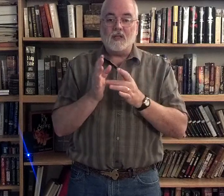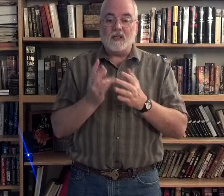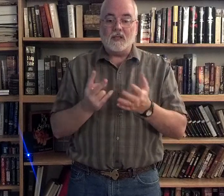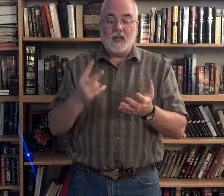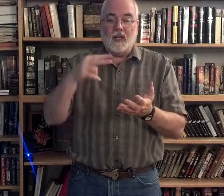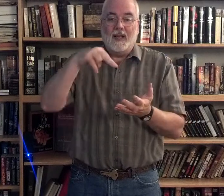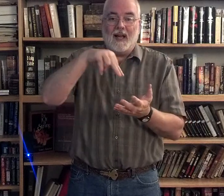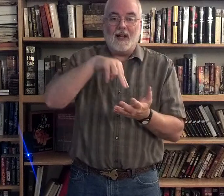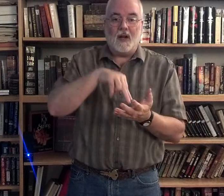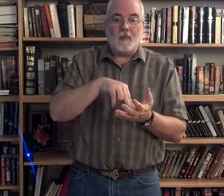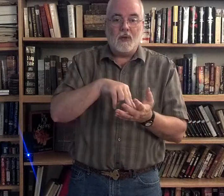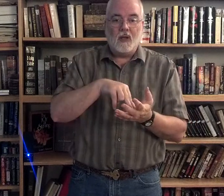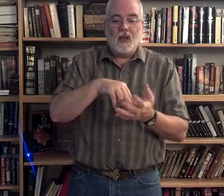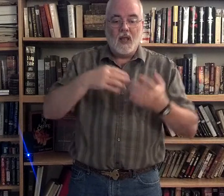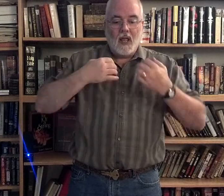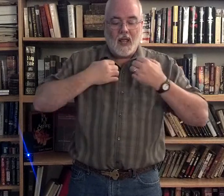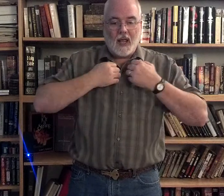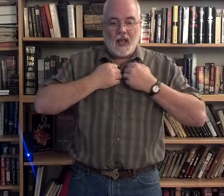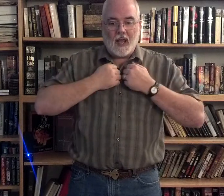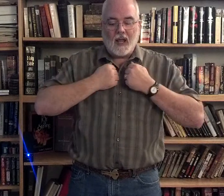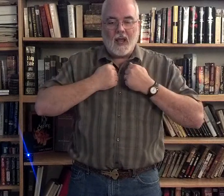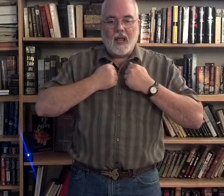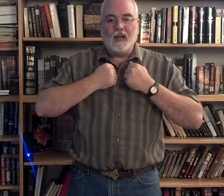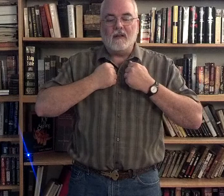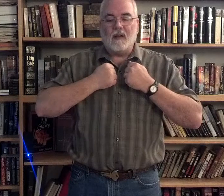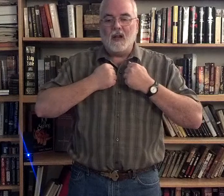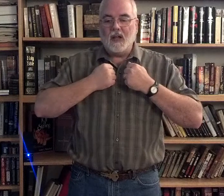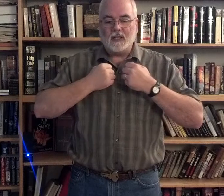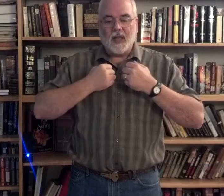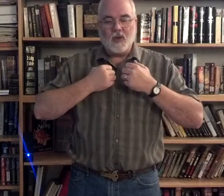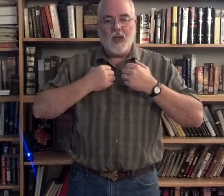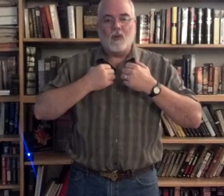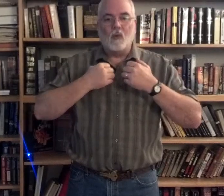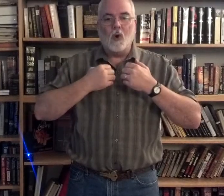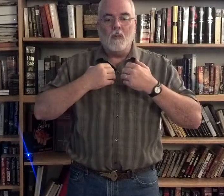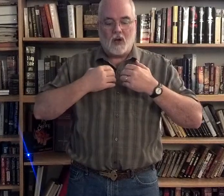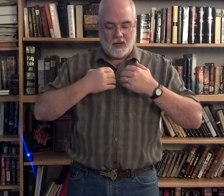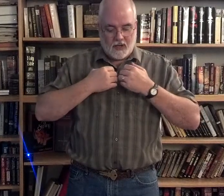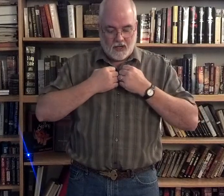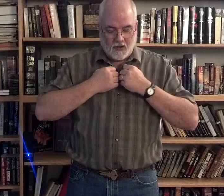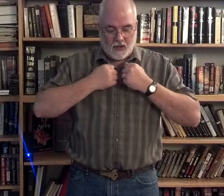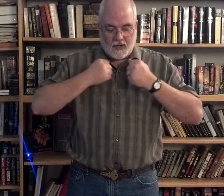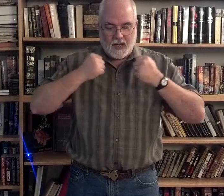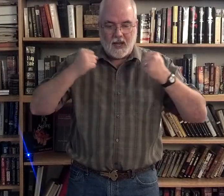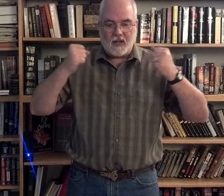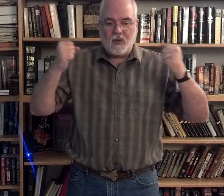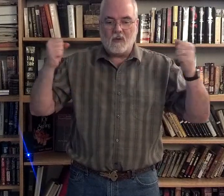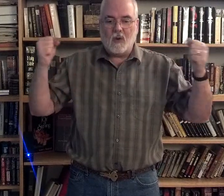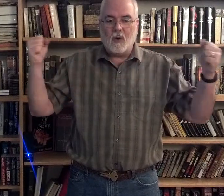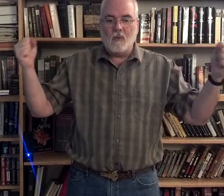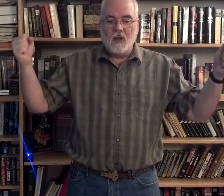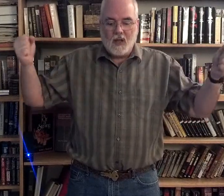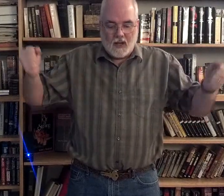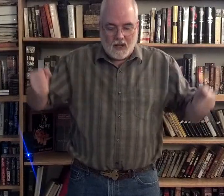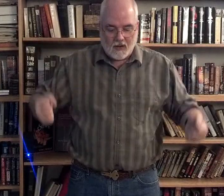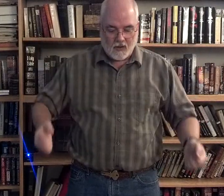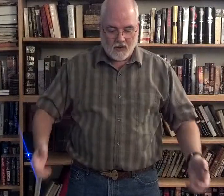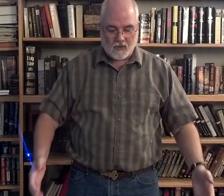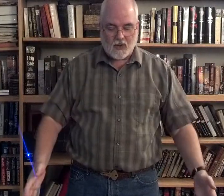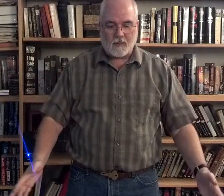got up, and it's like you have a robe on, and you're going to take your robe, and you're going to drop it